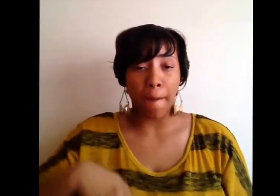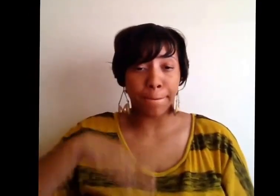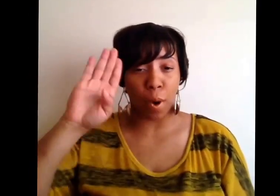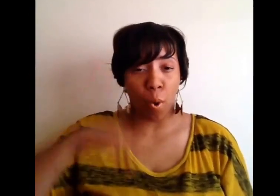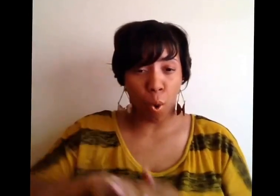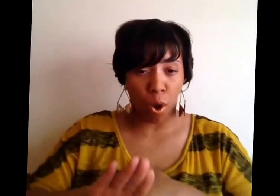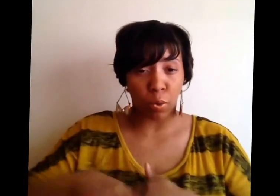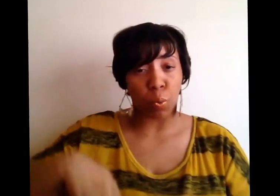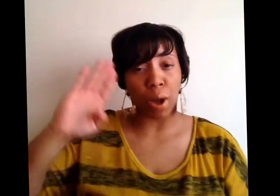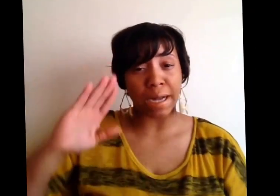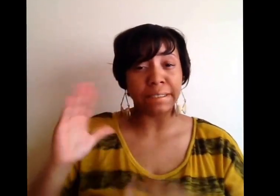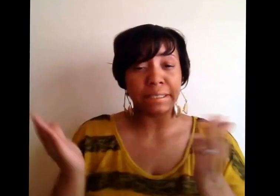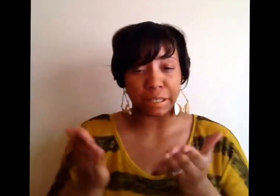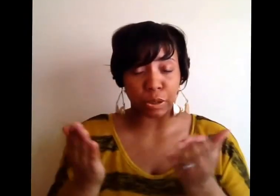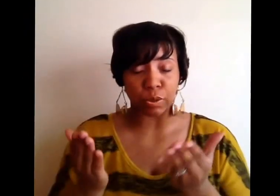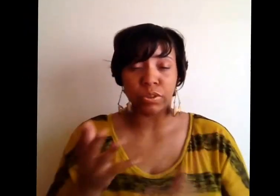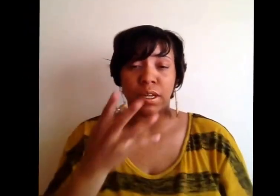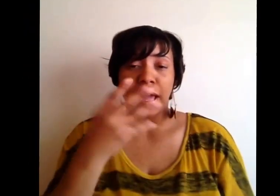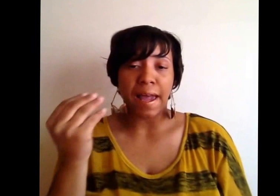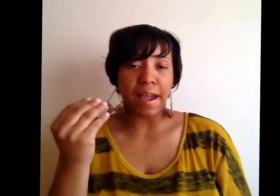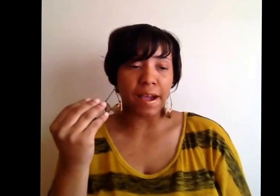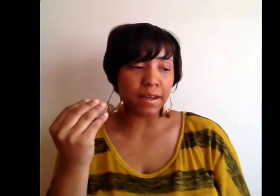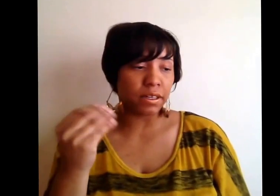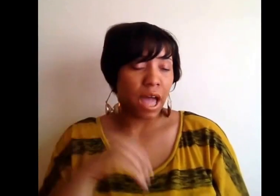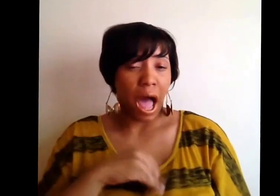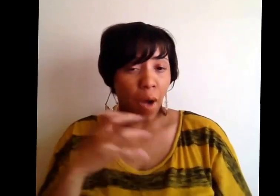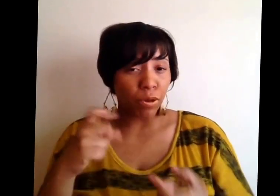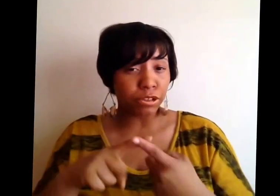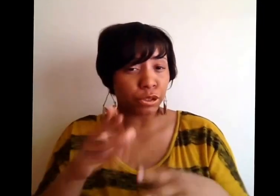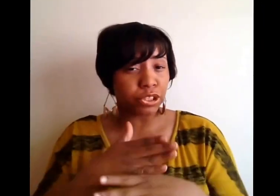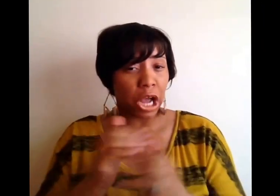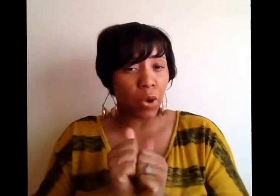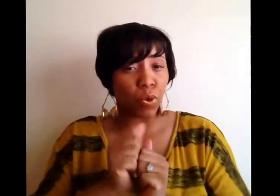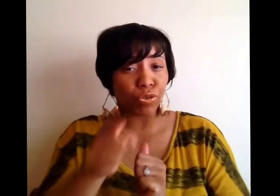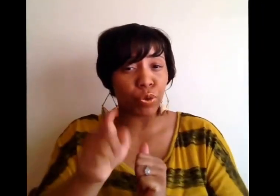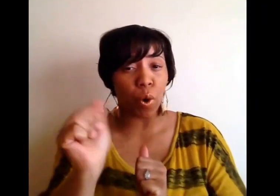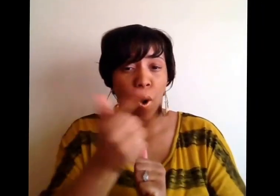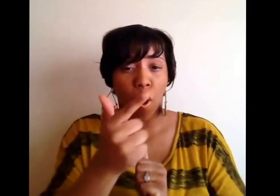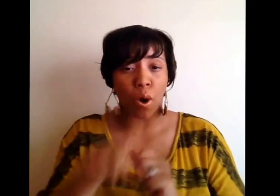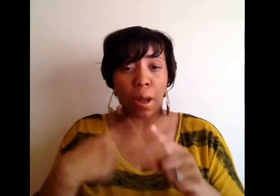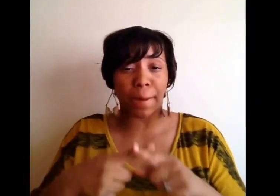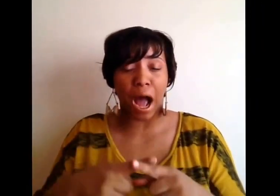I'm born right here. And I want to share with you all about